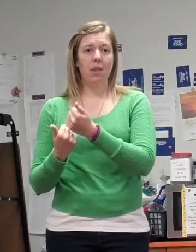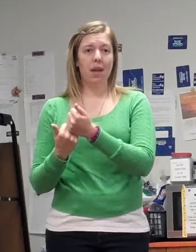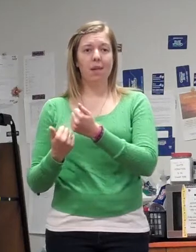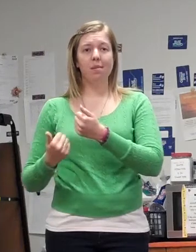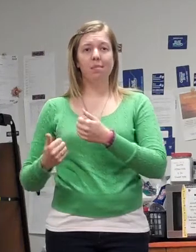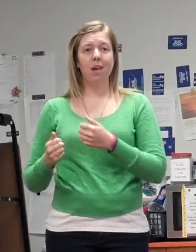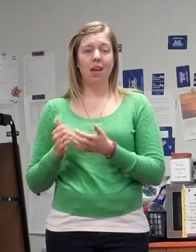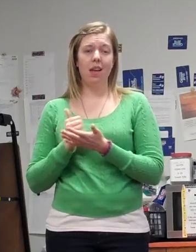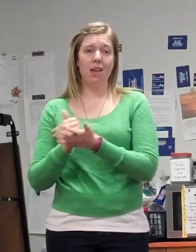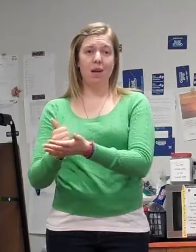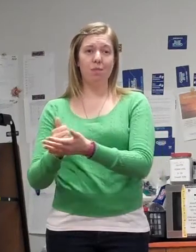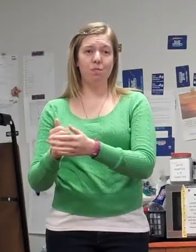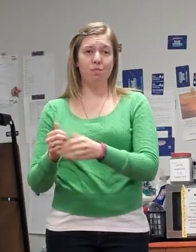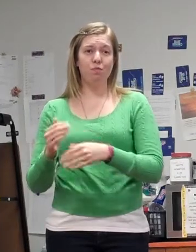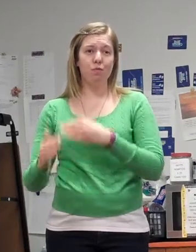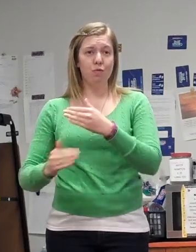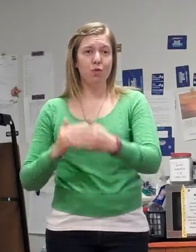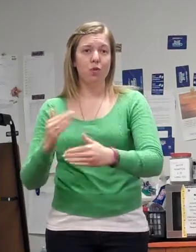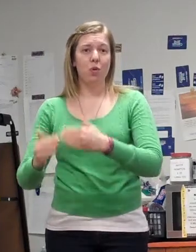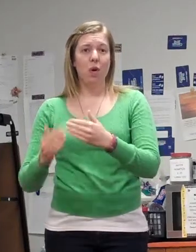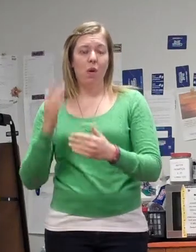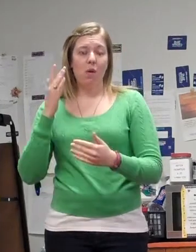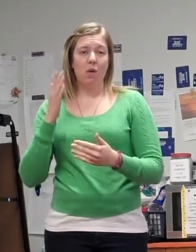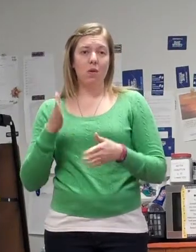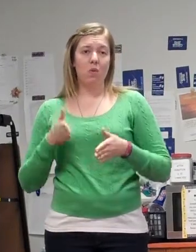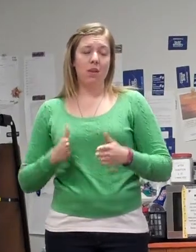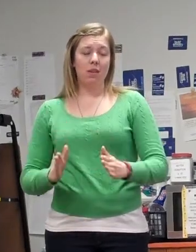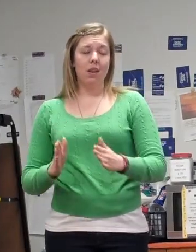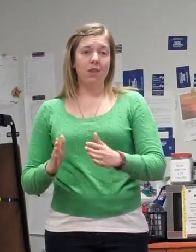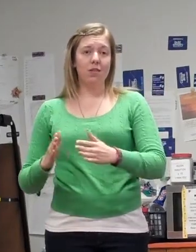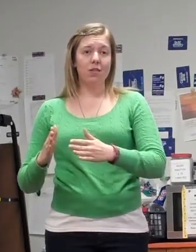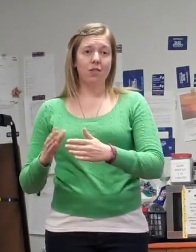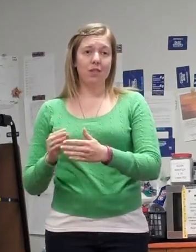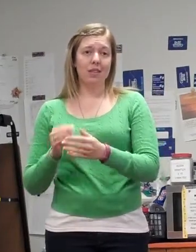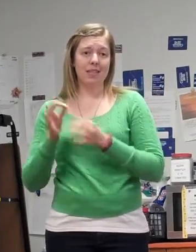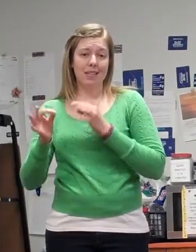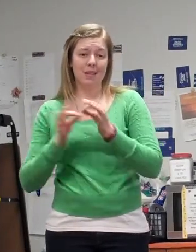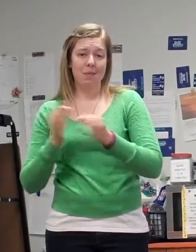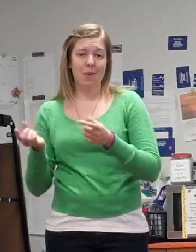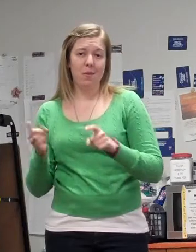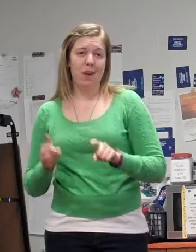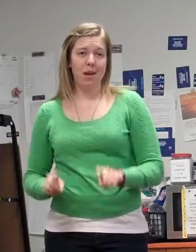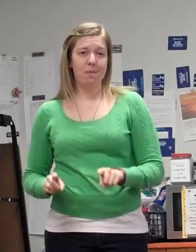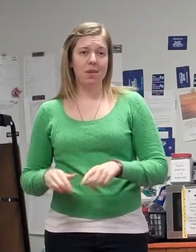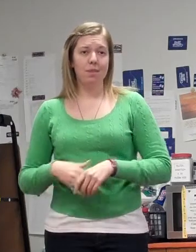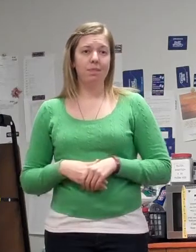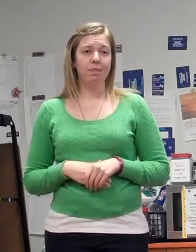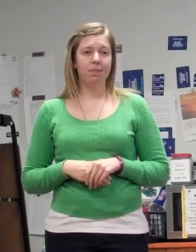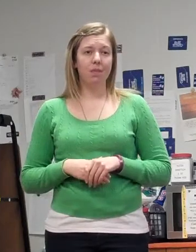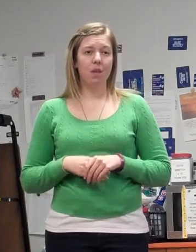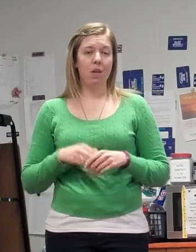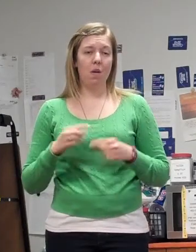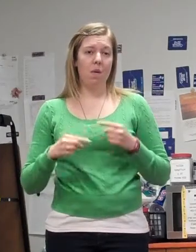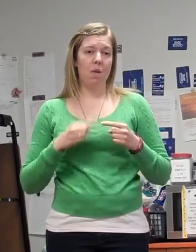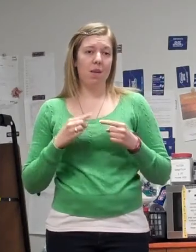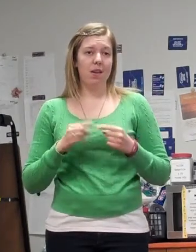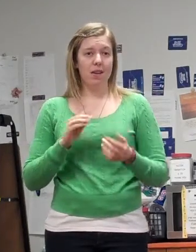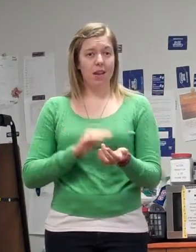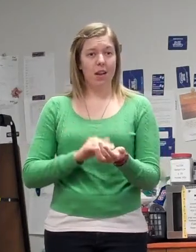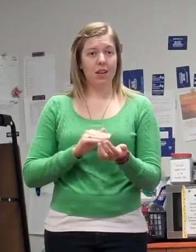explaining what happened. Because at first, when the doctor says, I'm sorry, oftentimes they